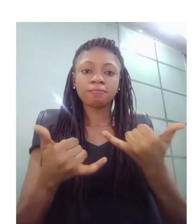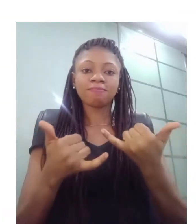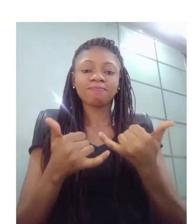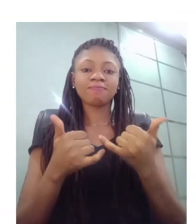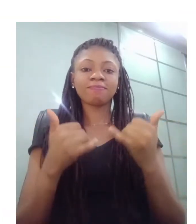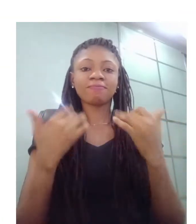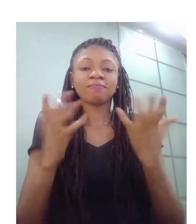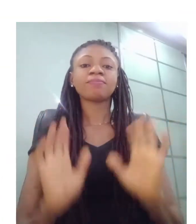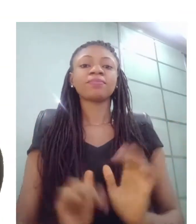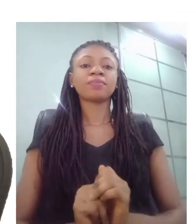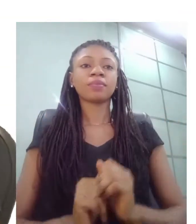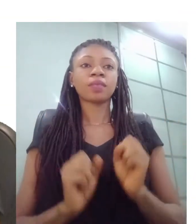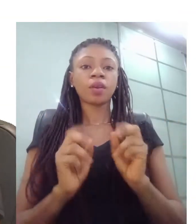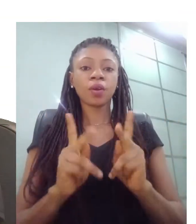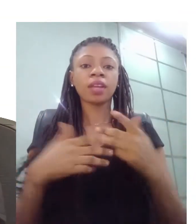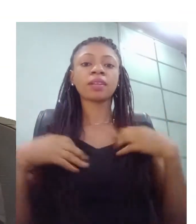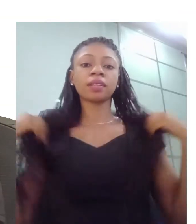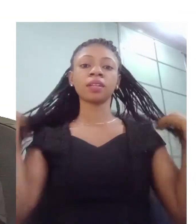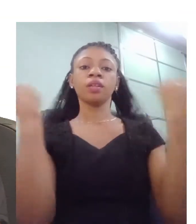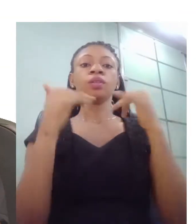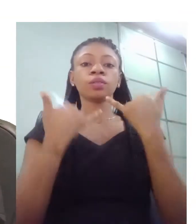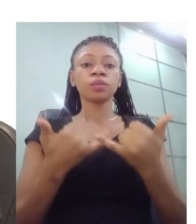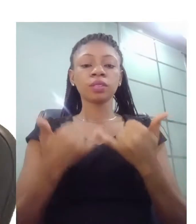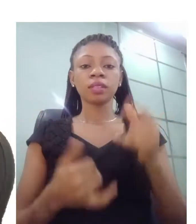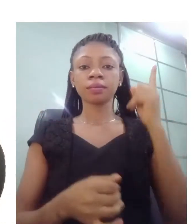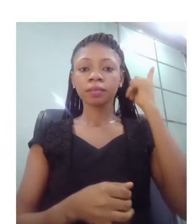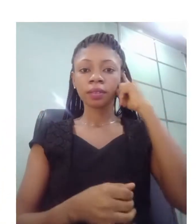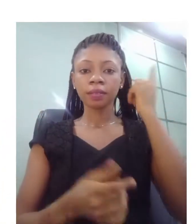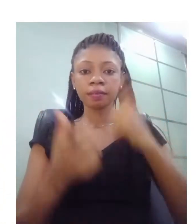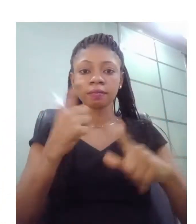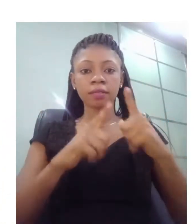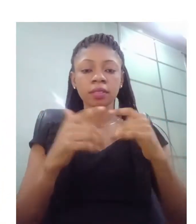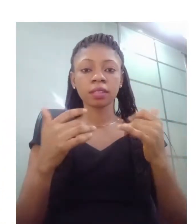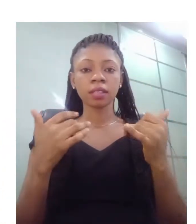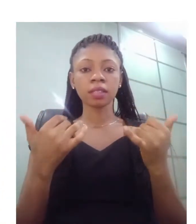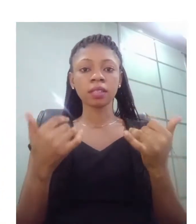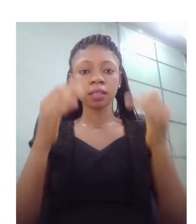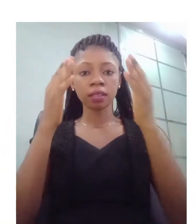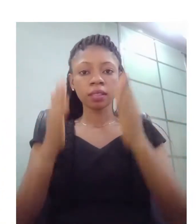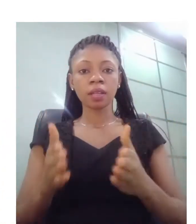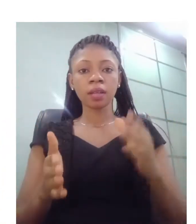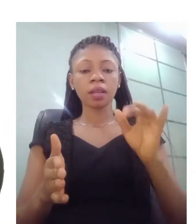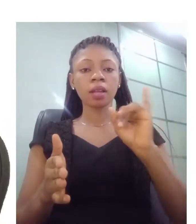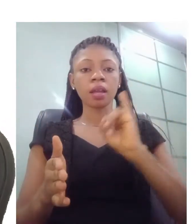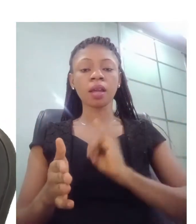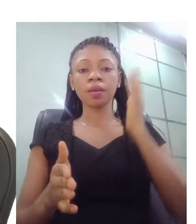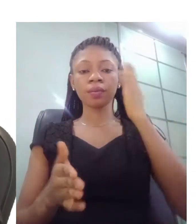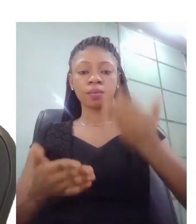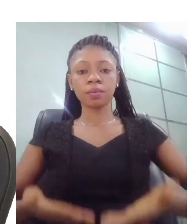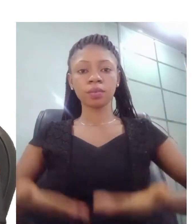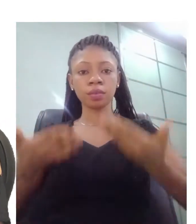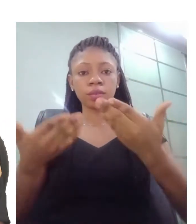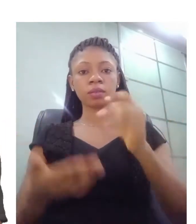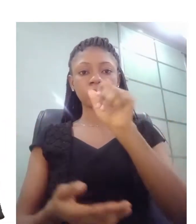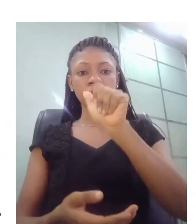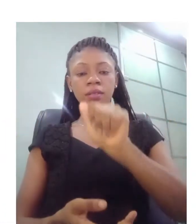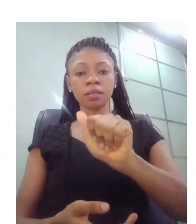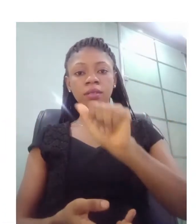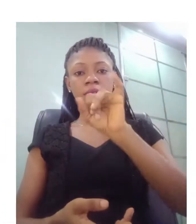signer we are going to be introducing is aisha and aisha is a deaf signer in mortgage and gary